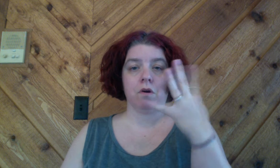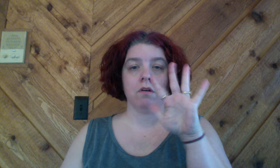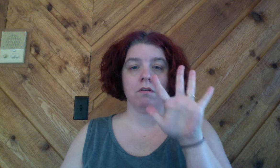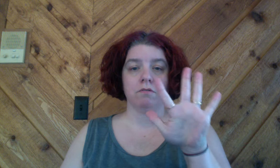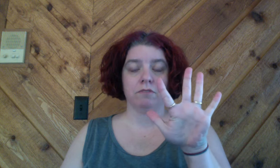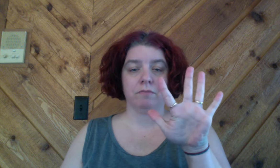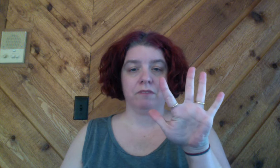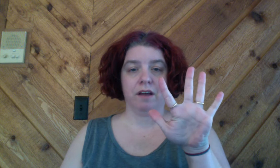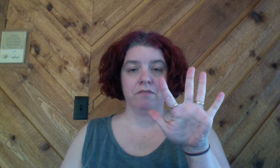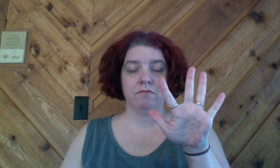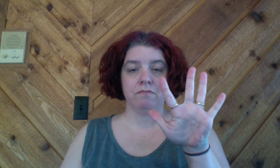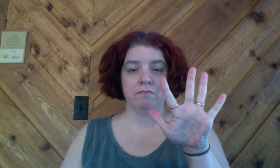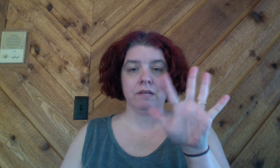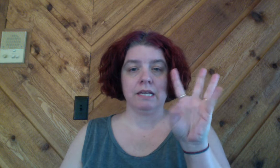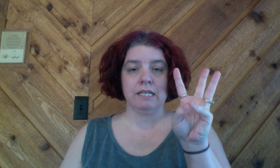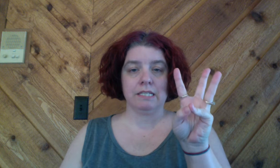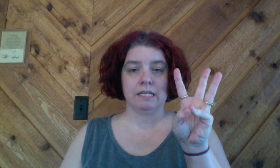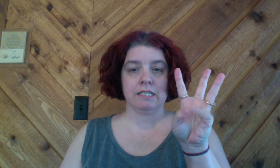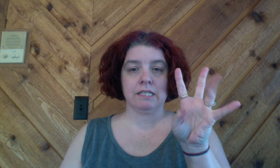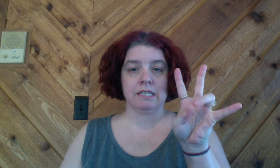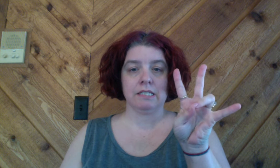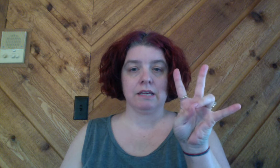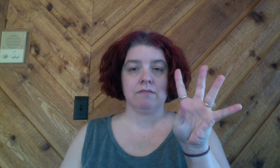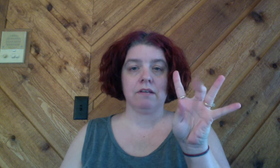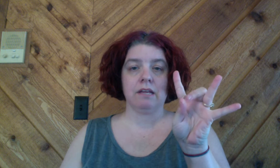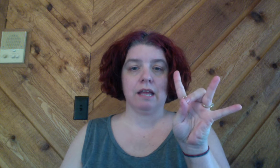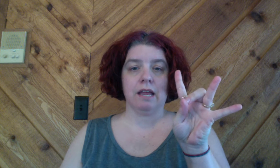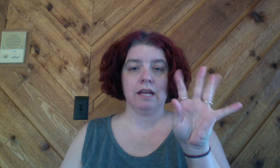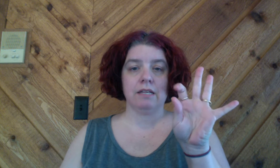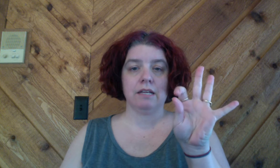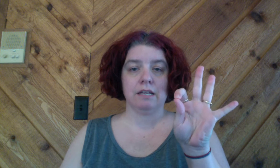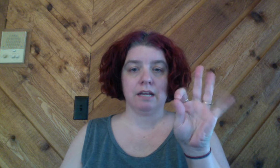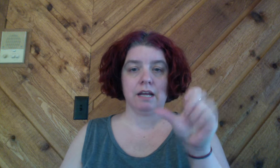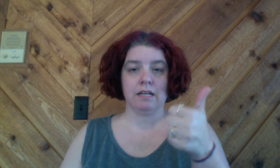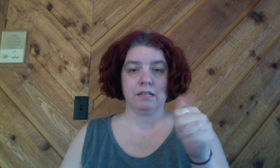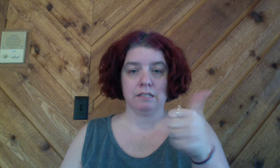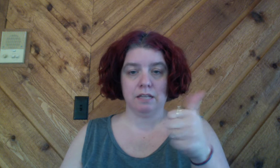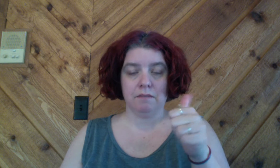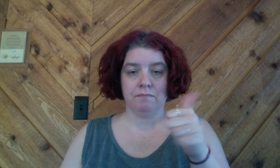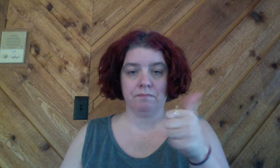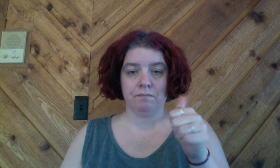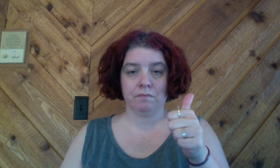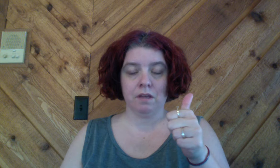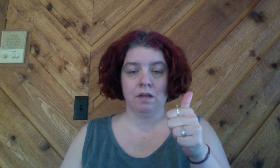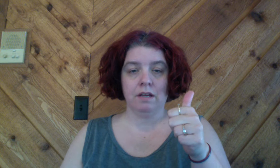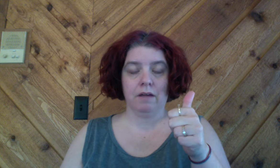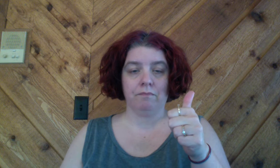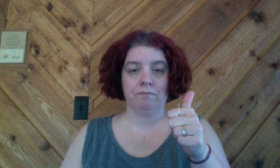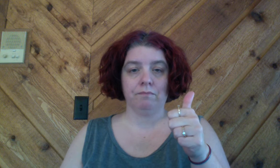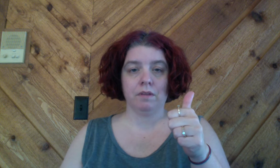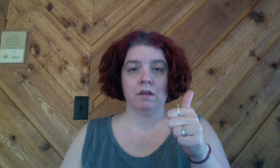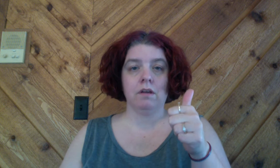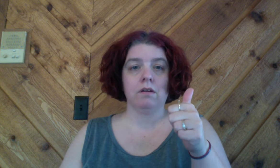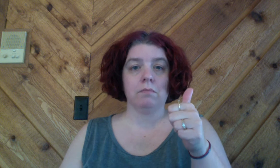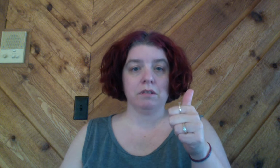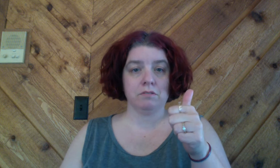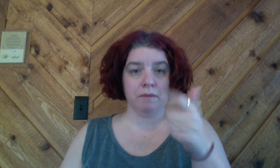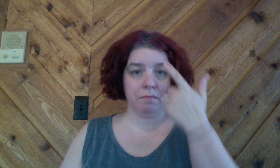flip 5 6 7 8 9 10 now please remember